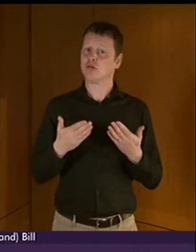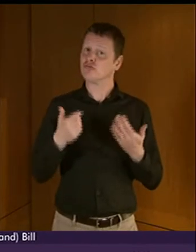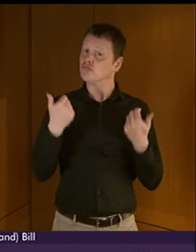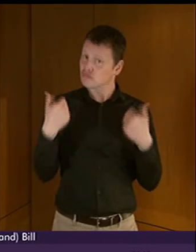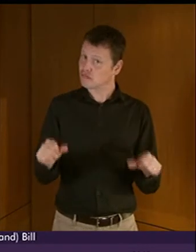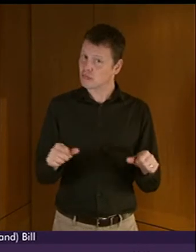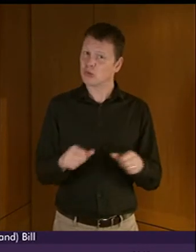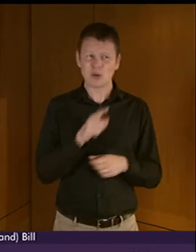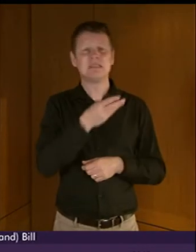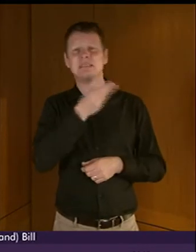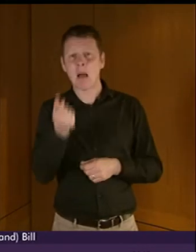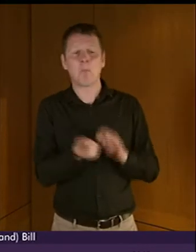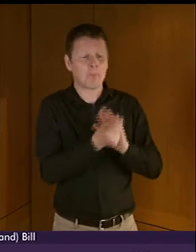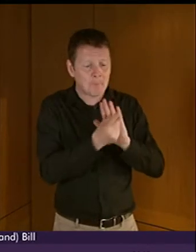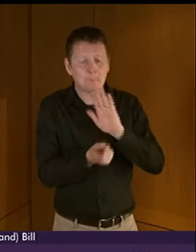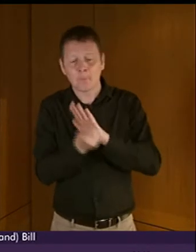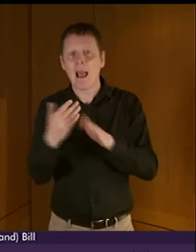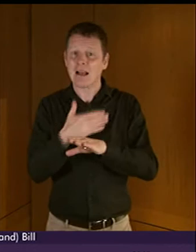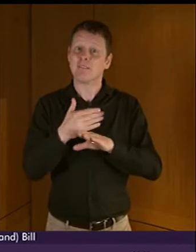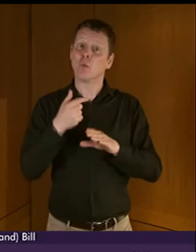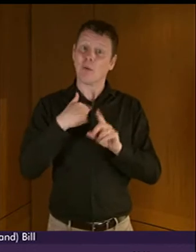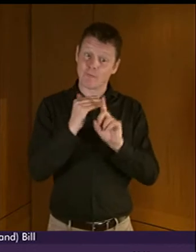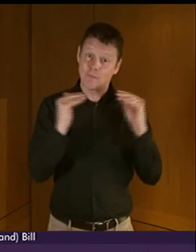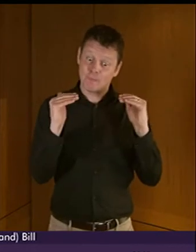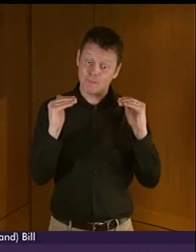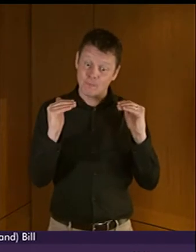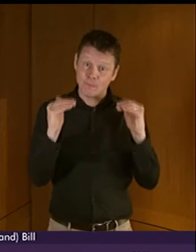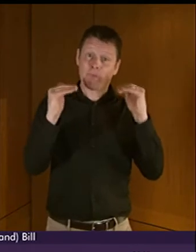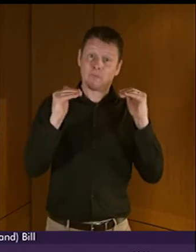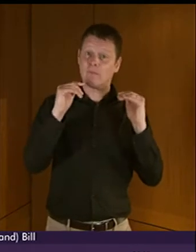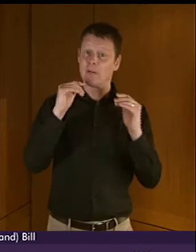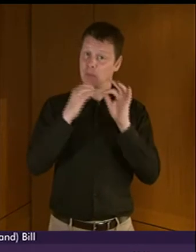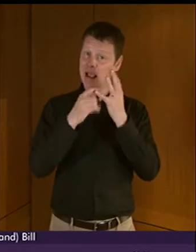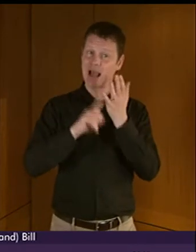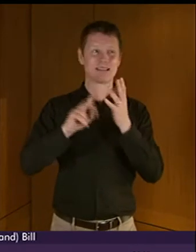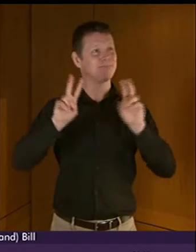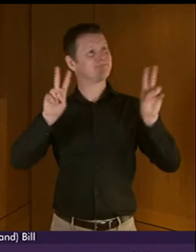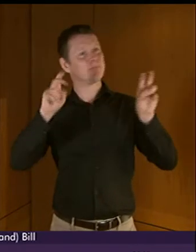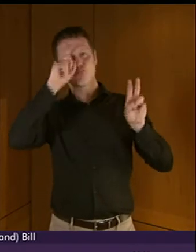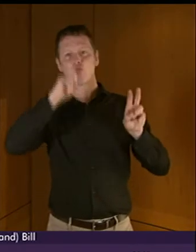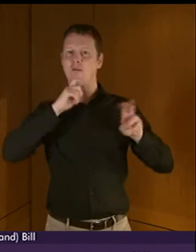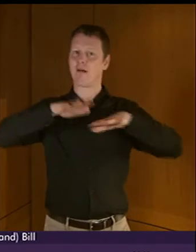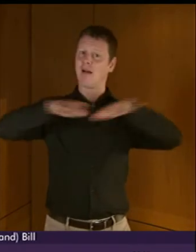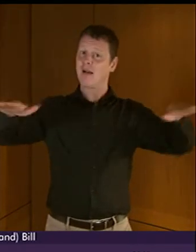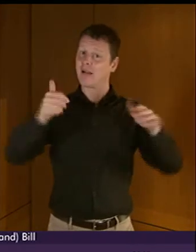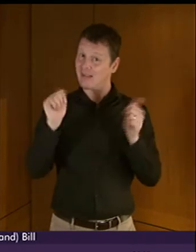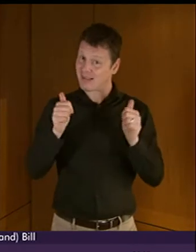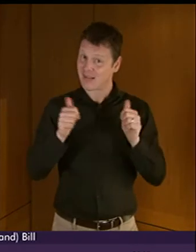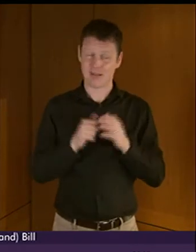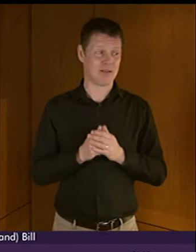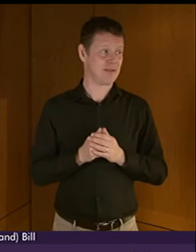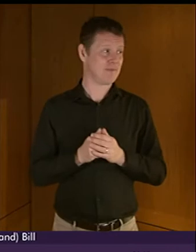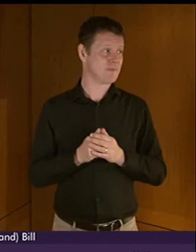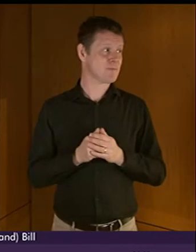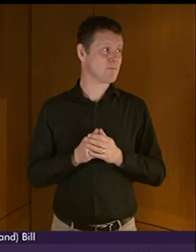Through these activities, we have increased the profile of BSL and teach BSL